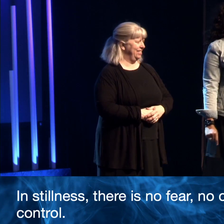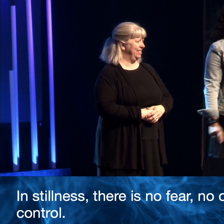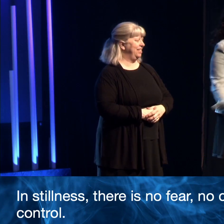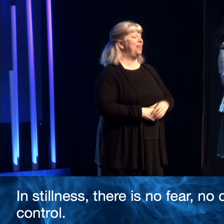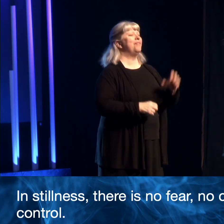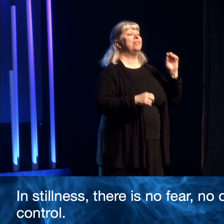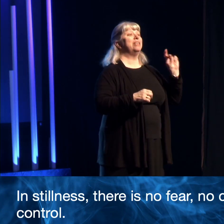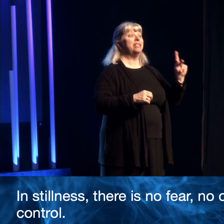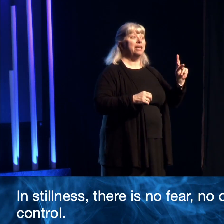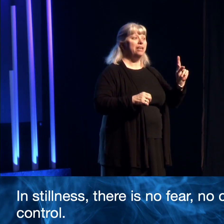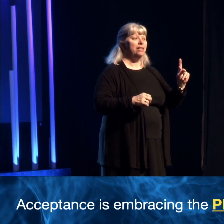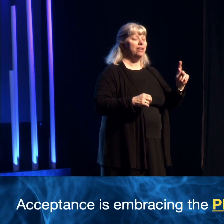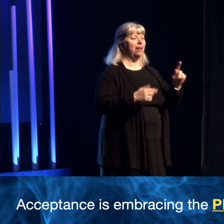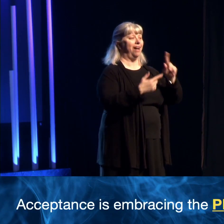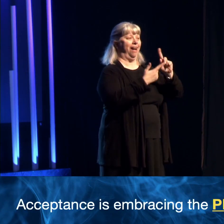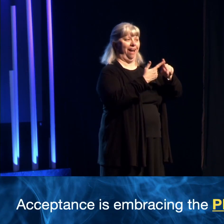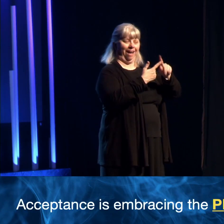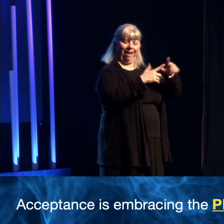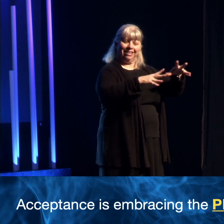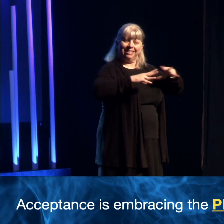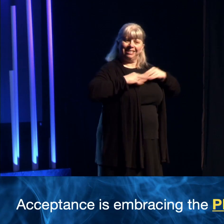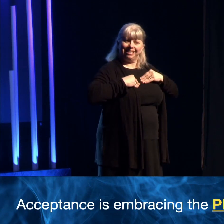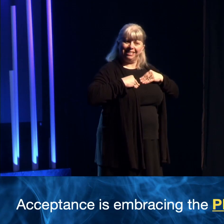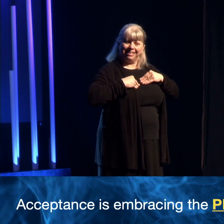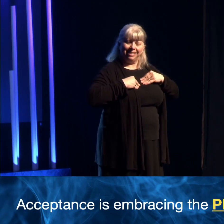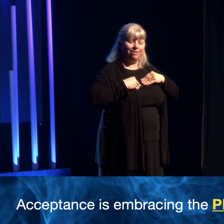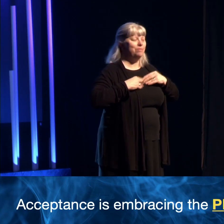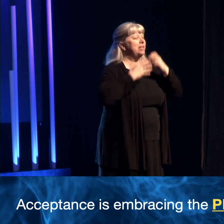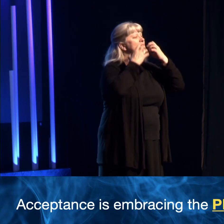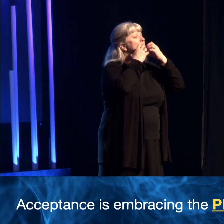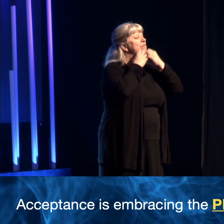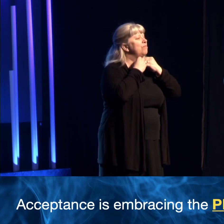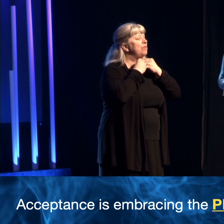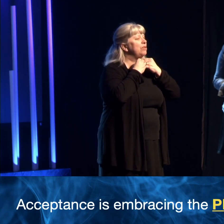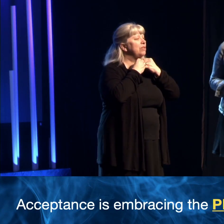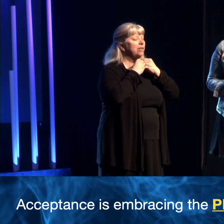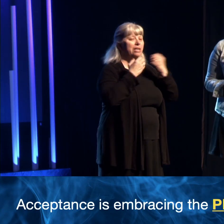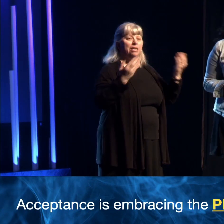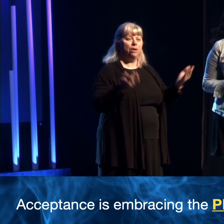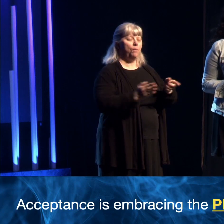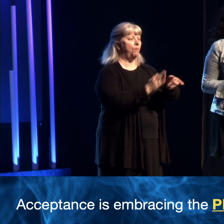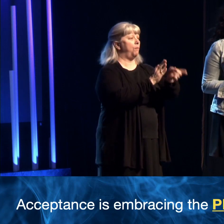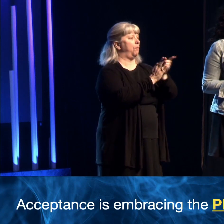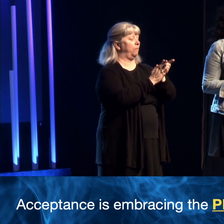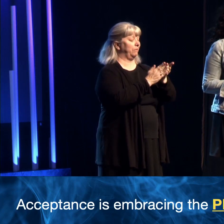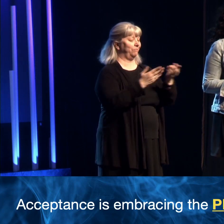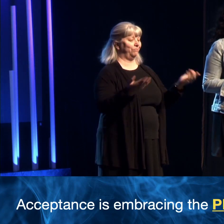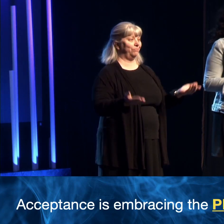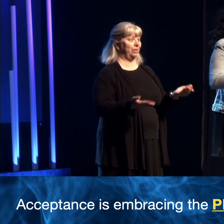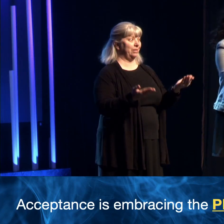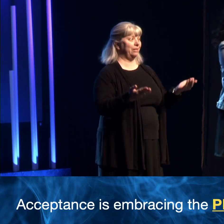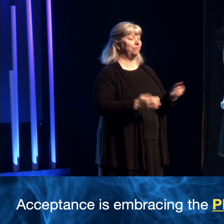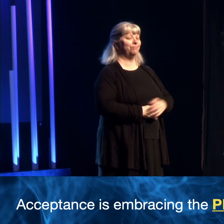Okay. Well, then acceptance is embracing the present moment as is.